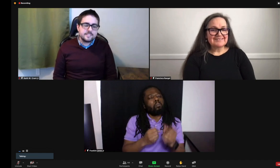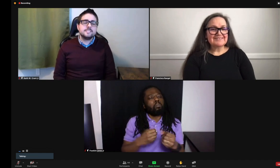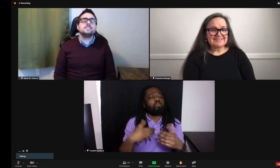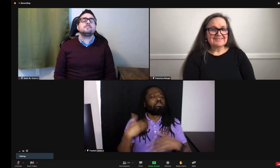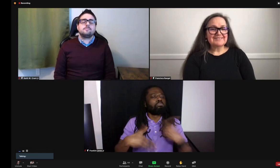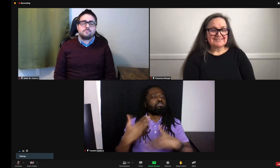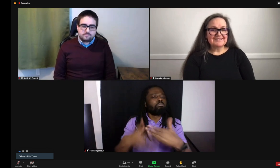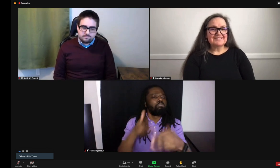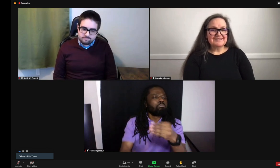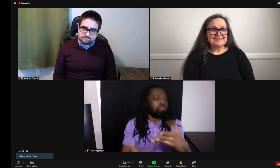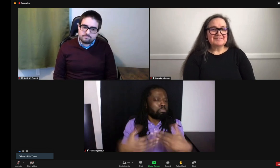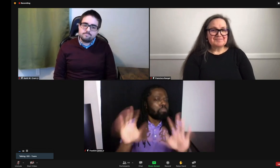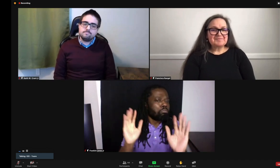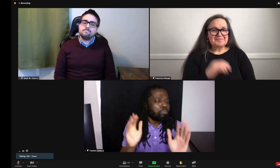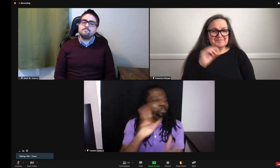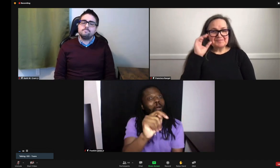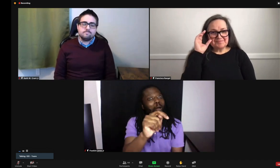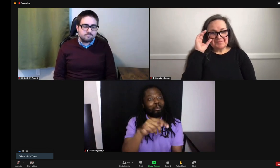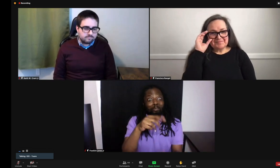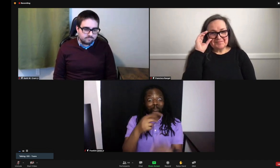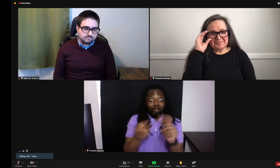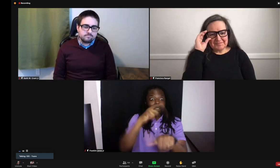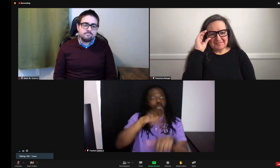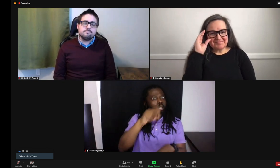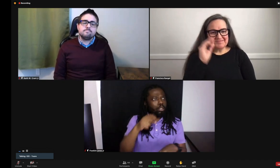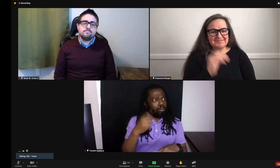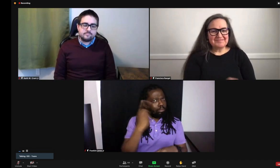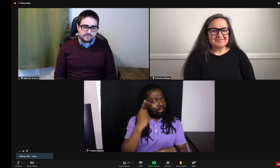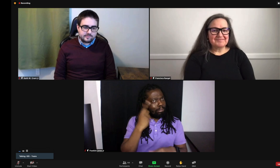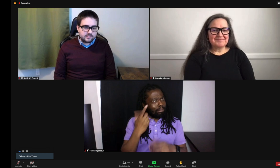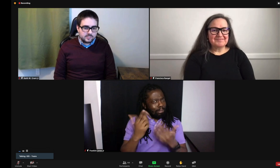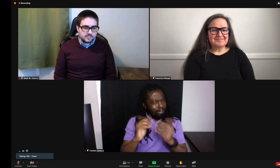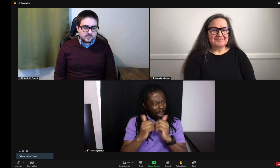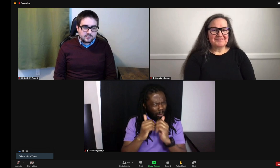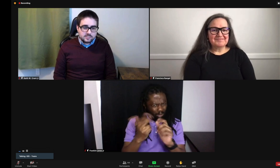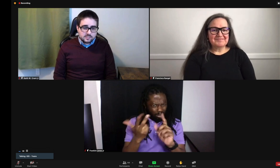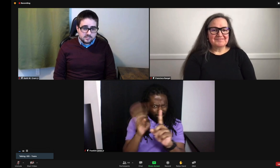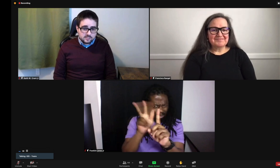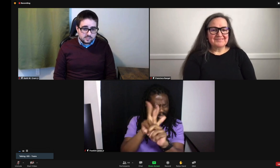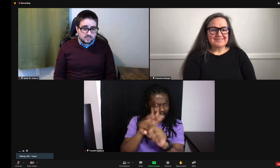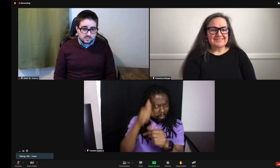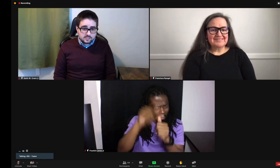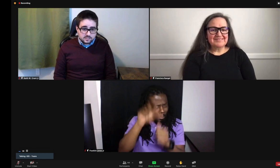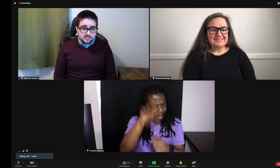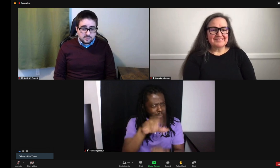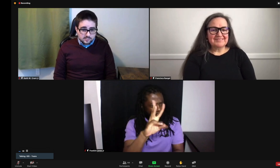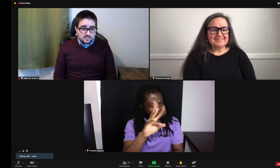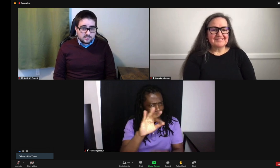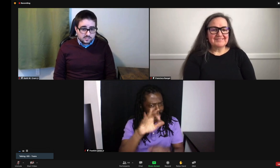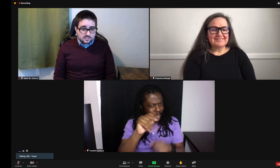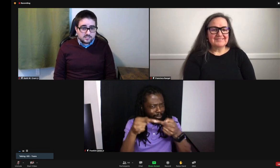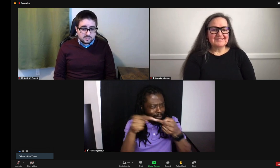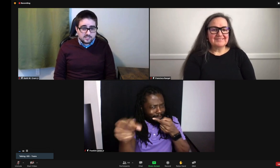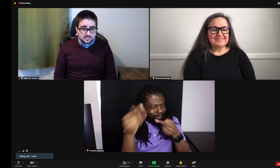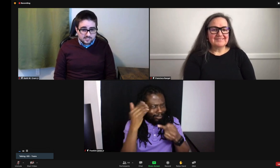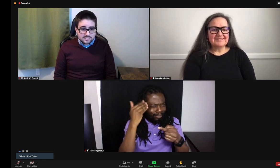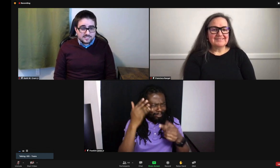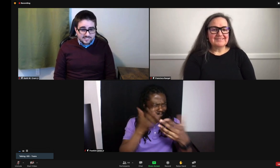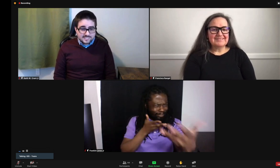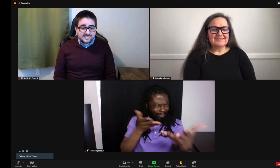for social distancing. So, you know, the first time, I thought to myself, how's that going to work? You know, you're supposed to be six